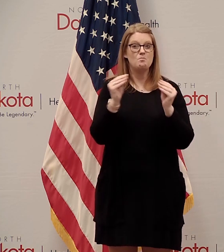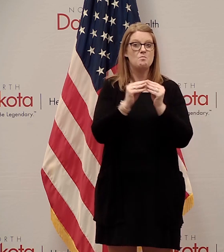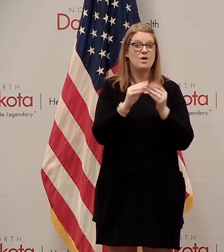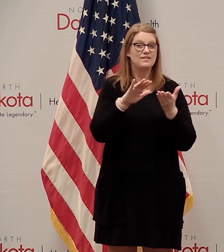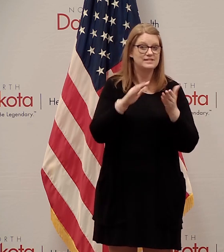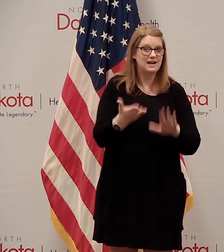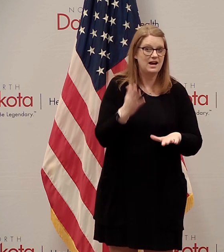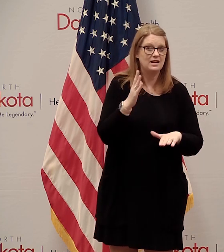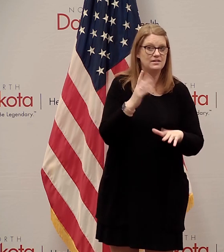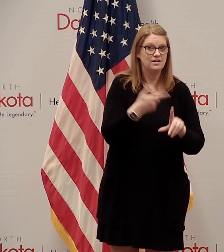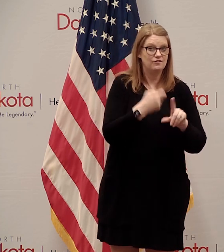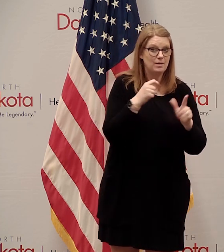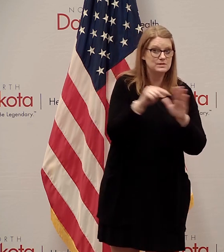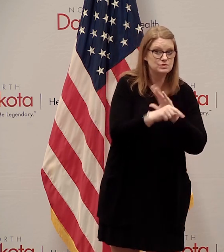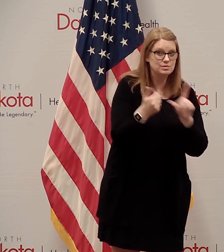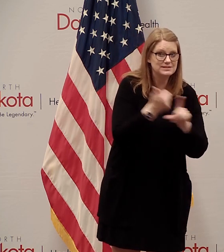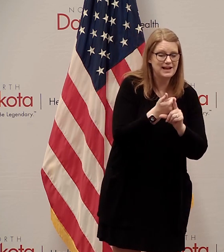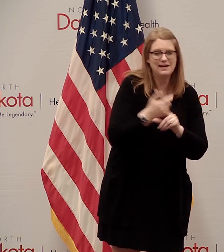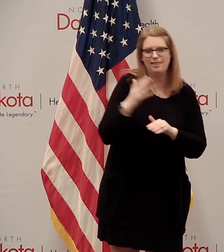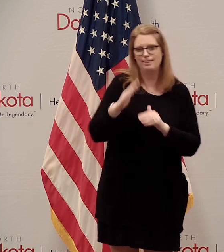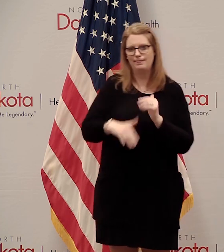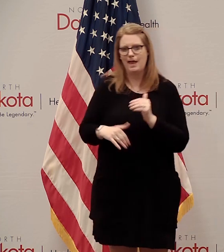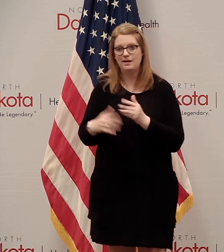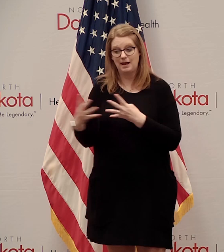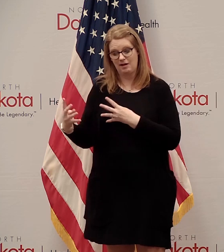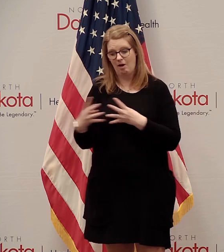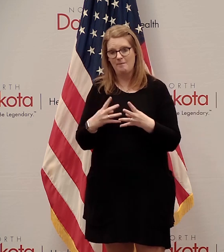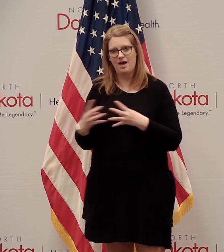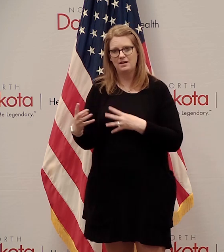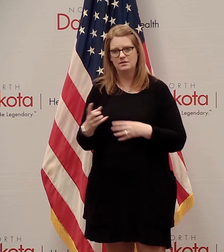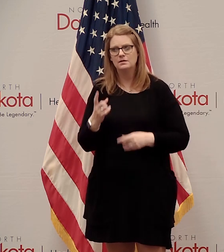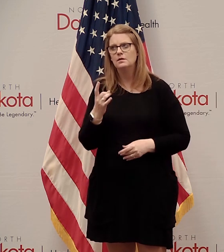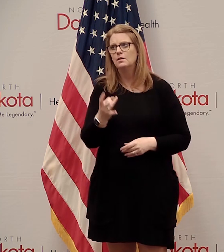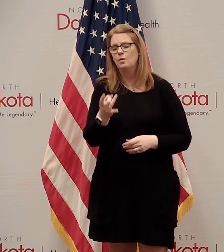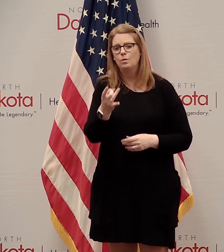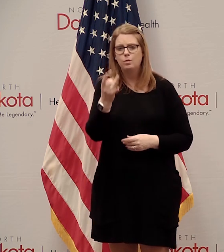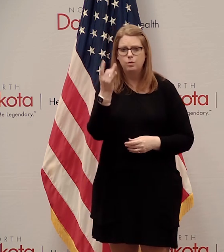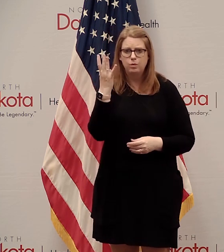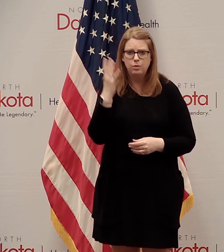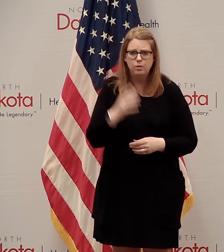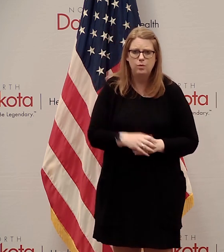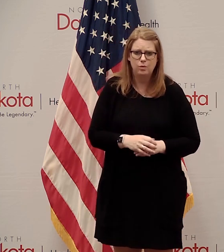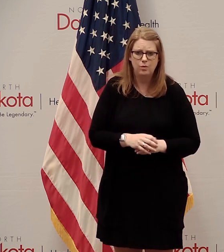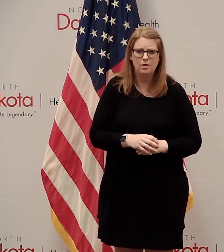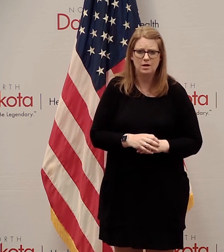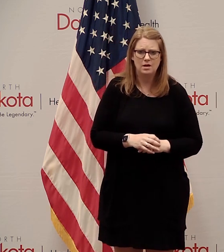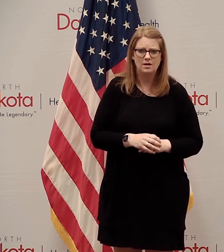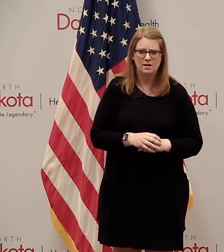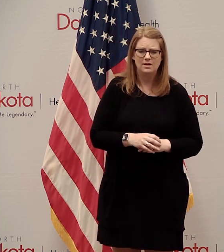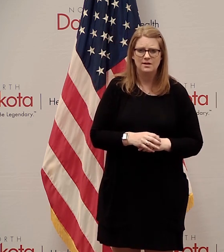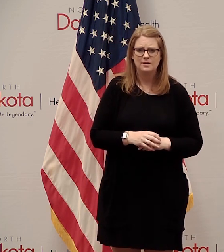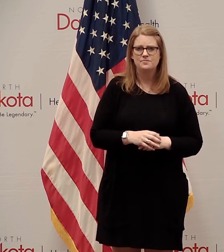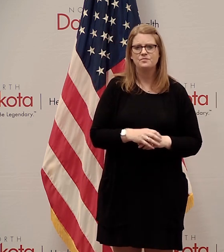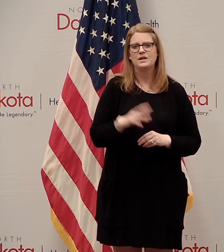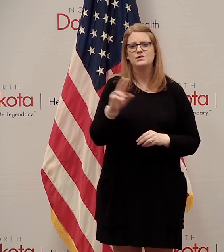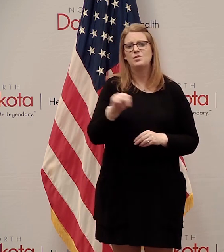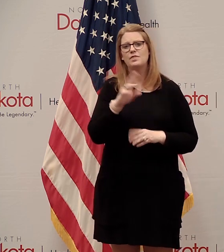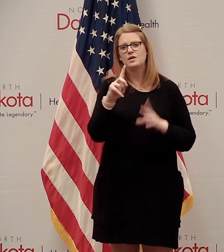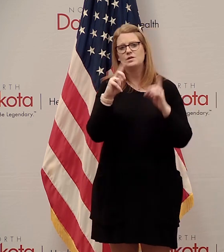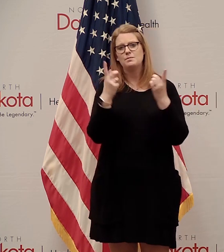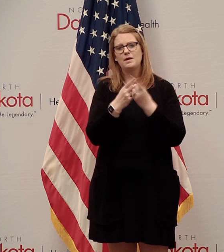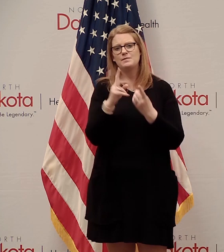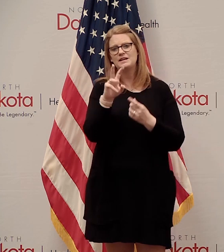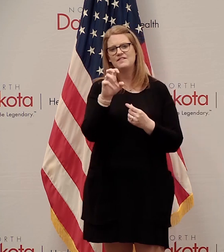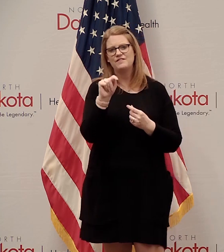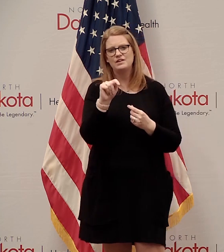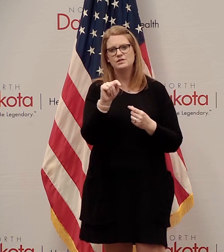to think about suicide prevention and making a difference in the life of someone that you may love. North Dakota's Department of Veterans